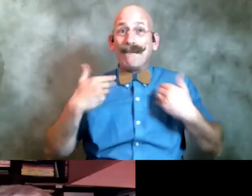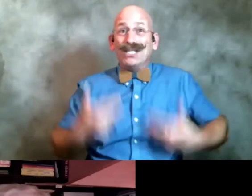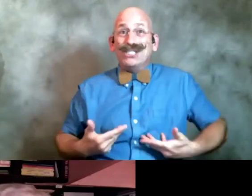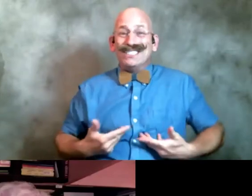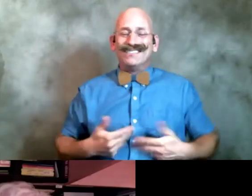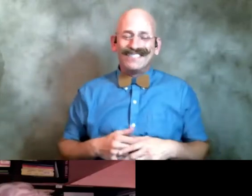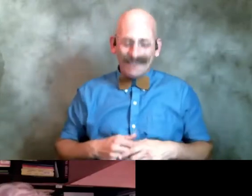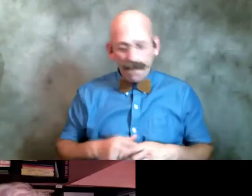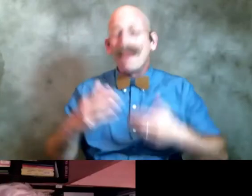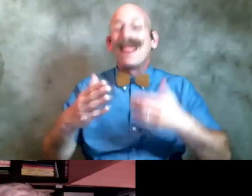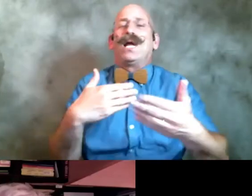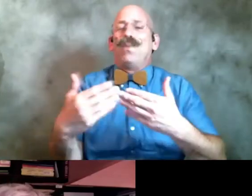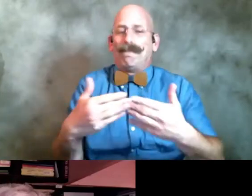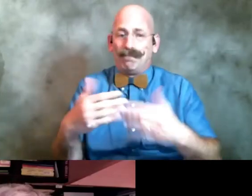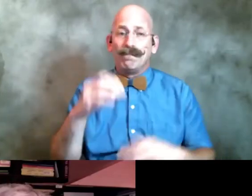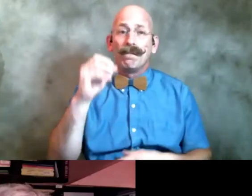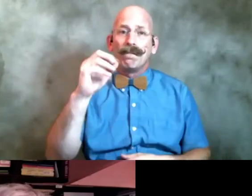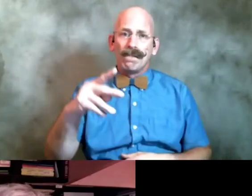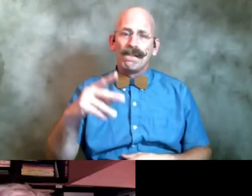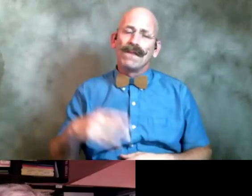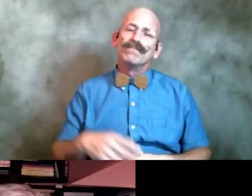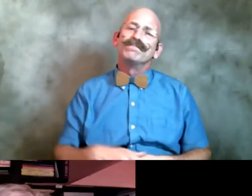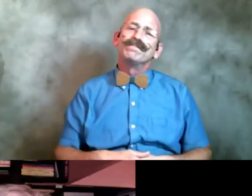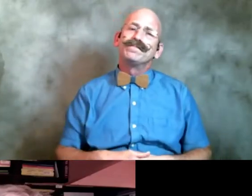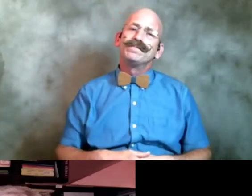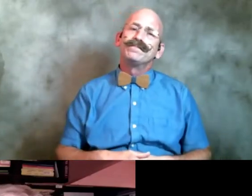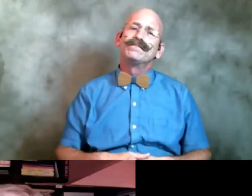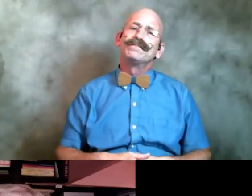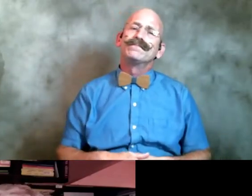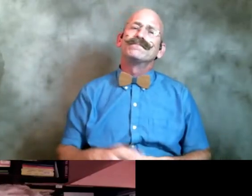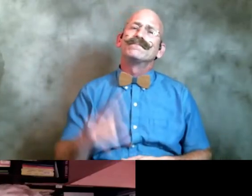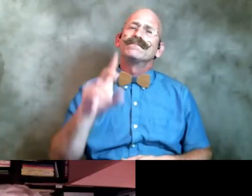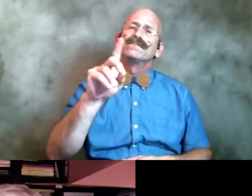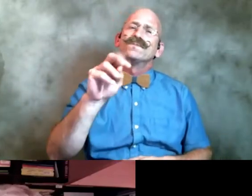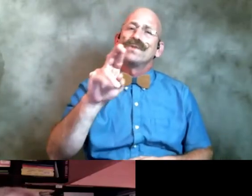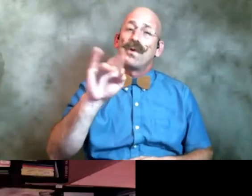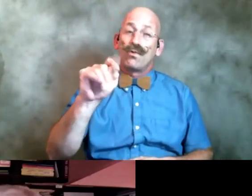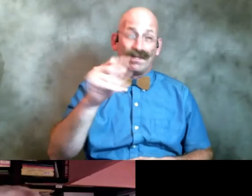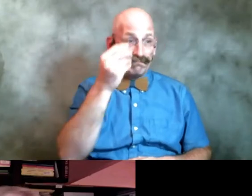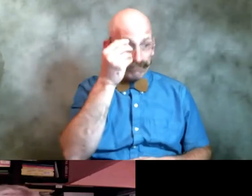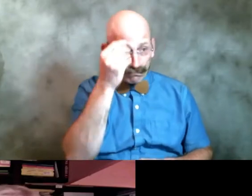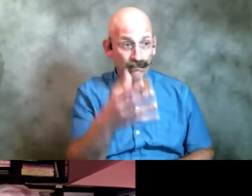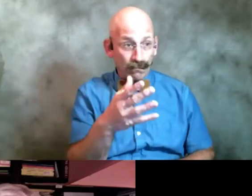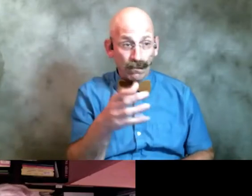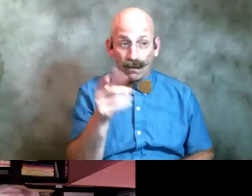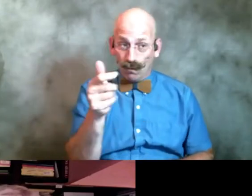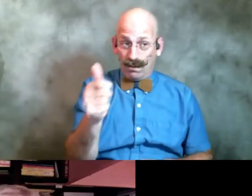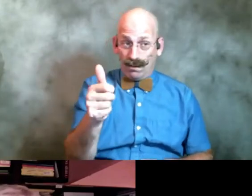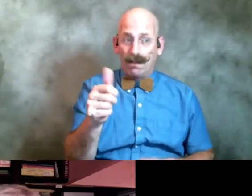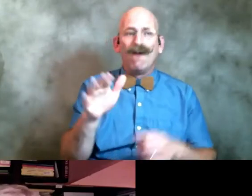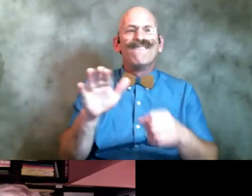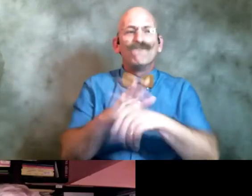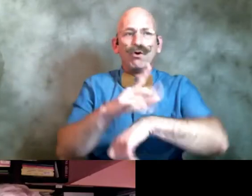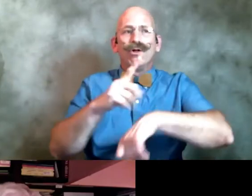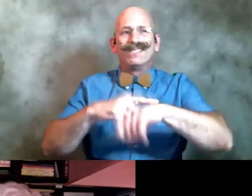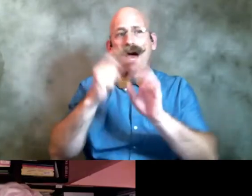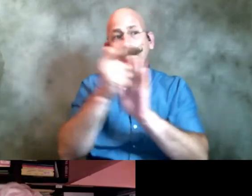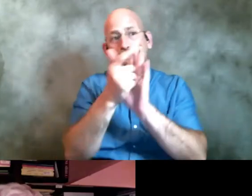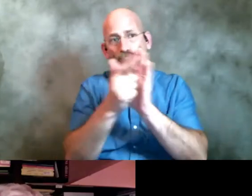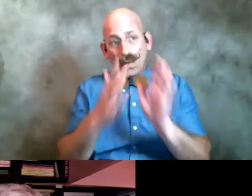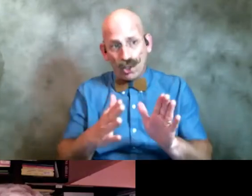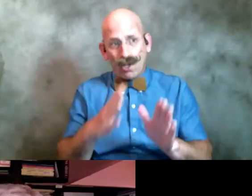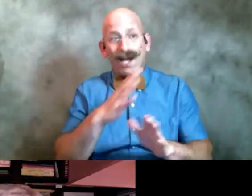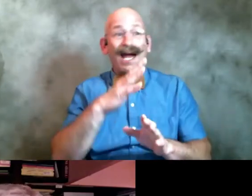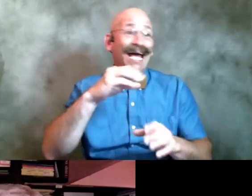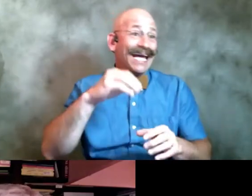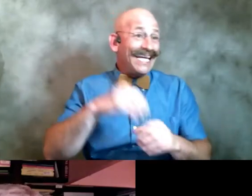i was gonna just go aside a bit and say dora happens to be a full-time lawyer in intellectual